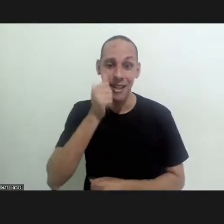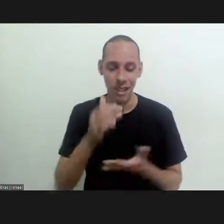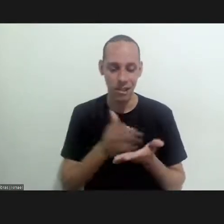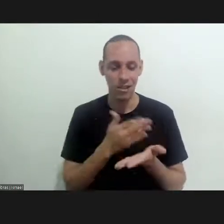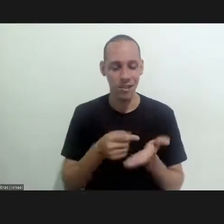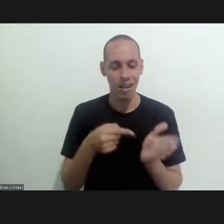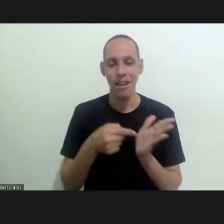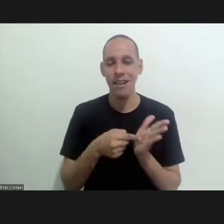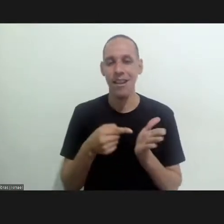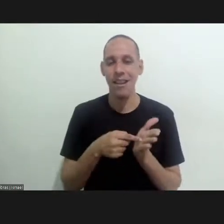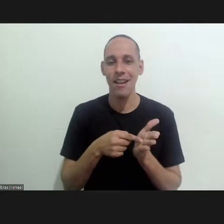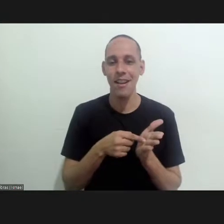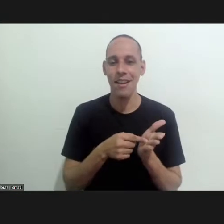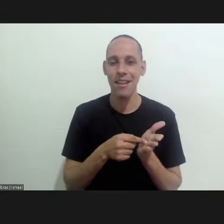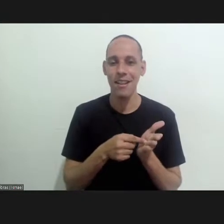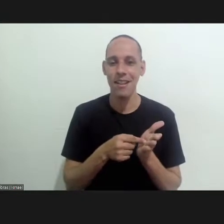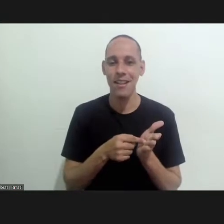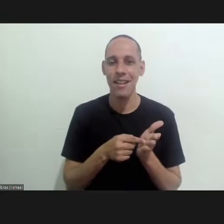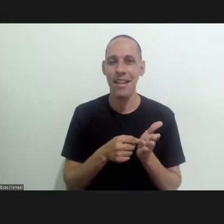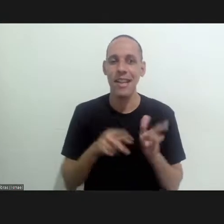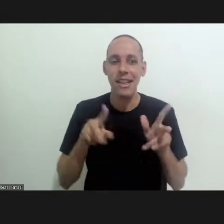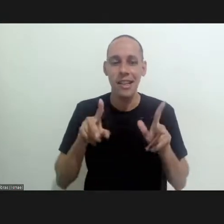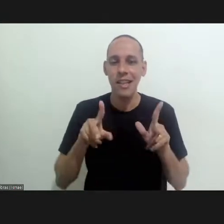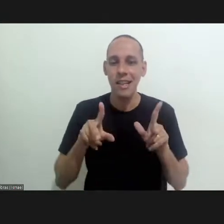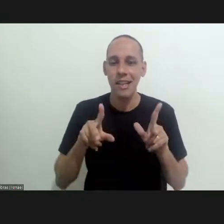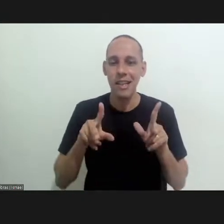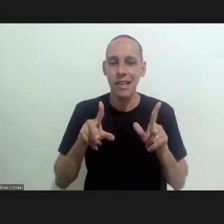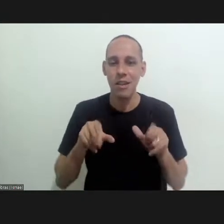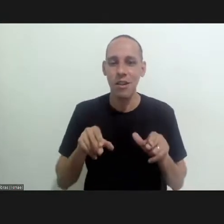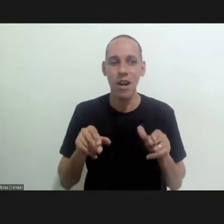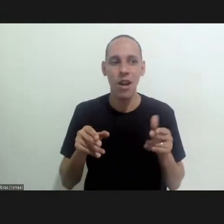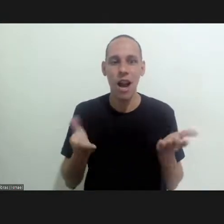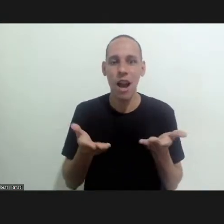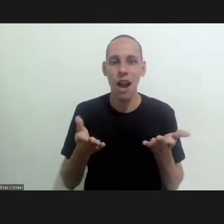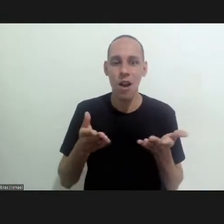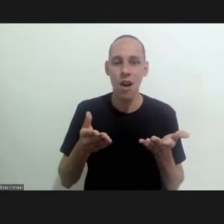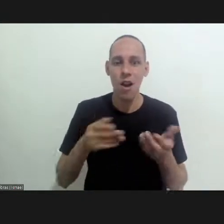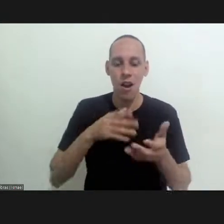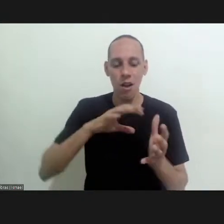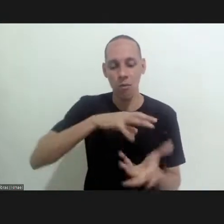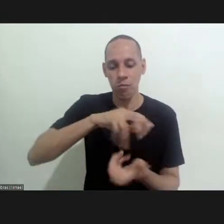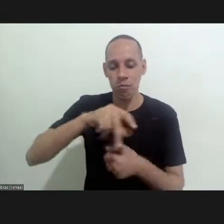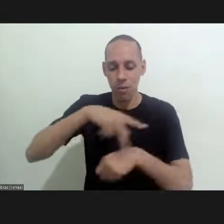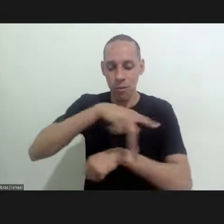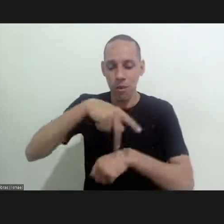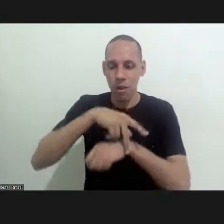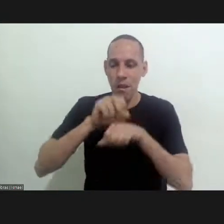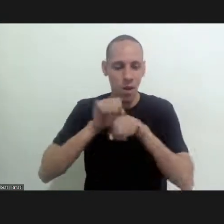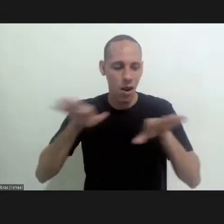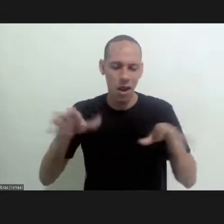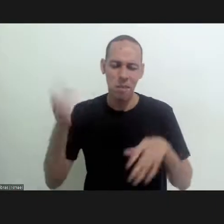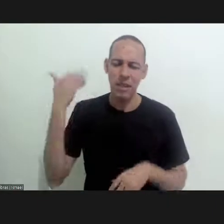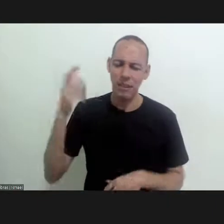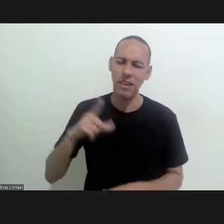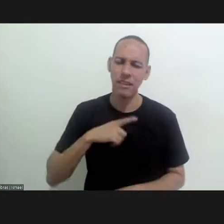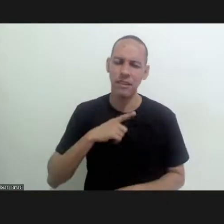takes on its uh international face it was already an international